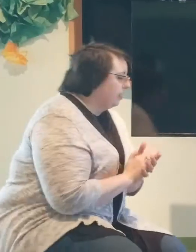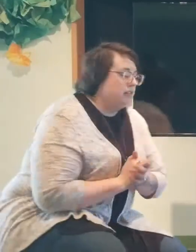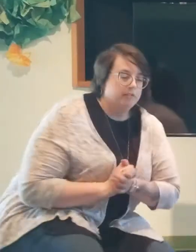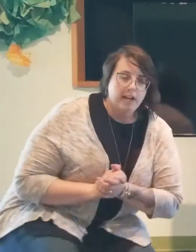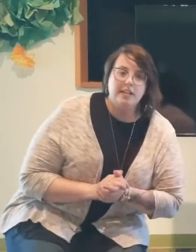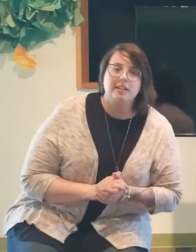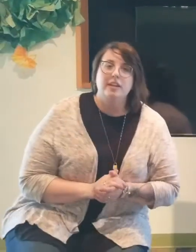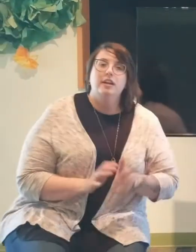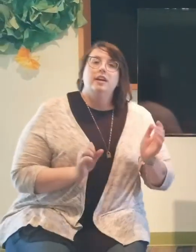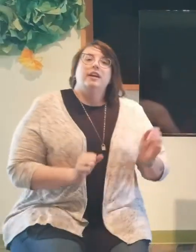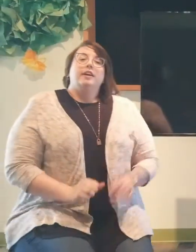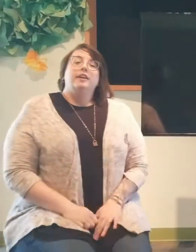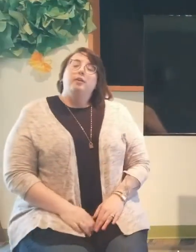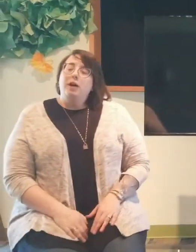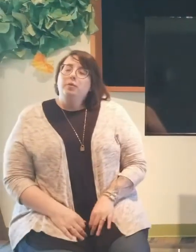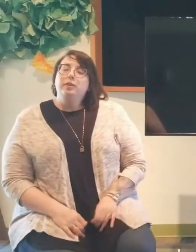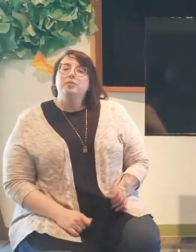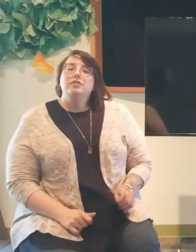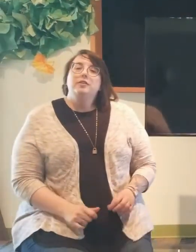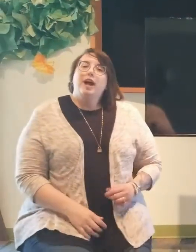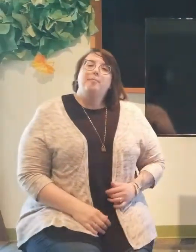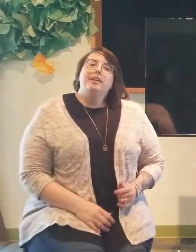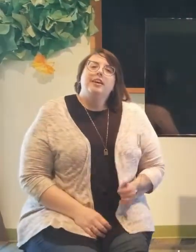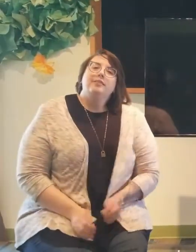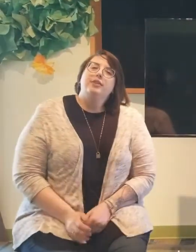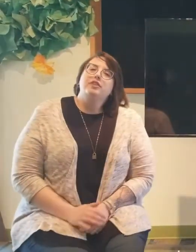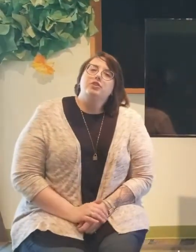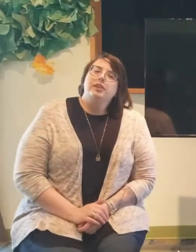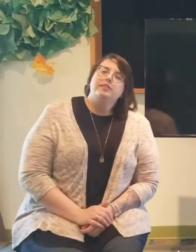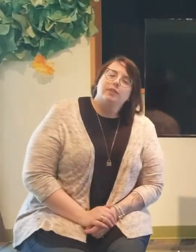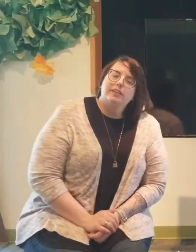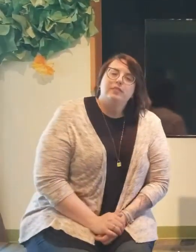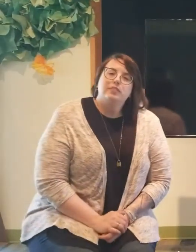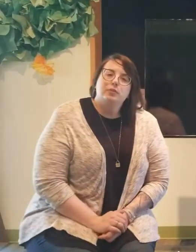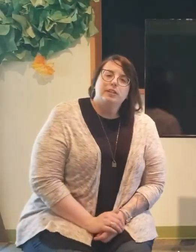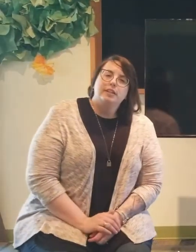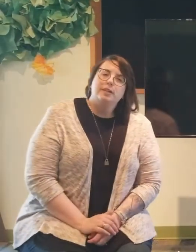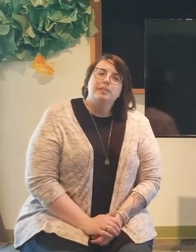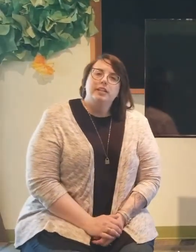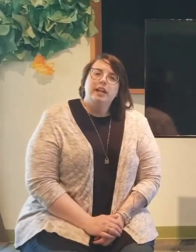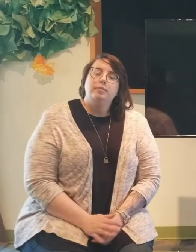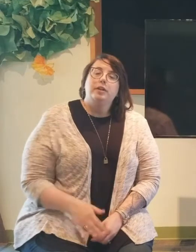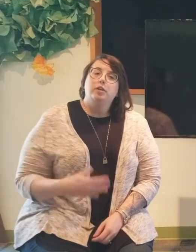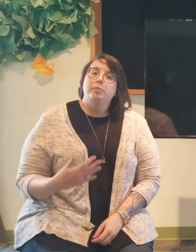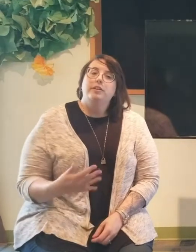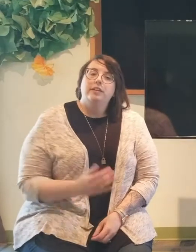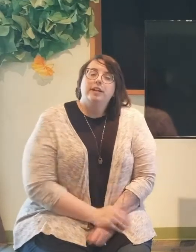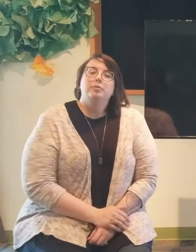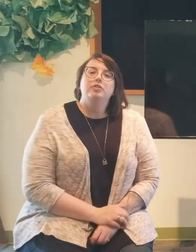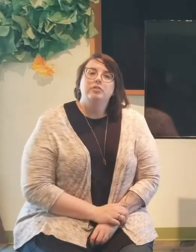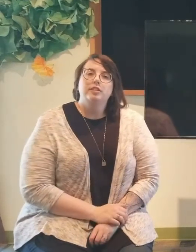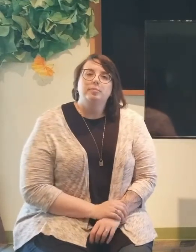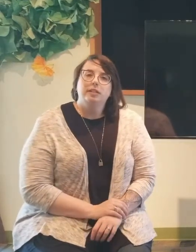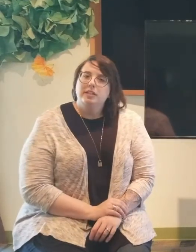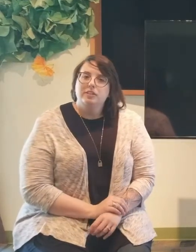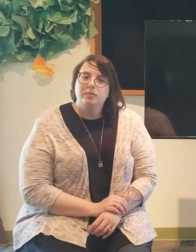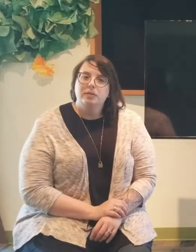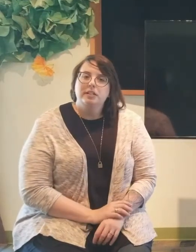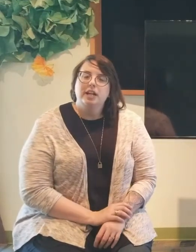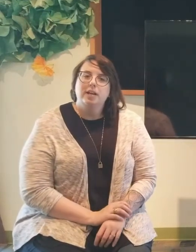All right. Well, we were so happy to have you guys join us for infant story time today. We hope that you're able to see big kids story time